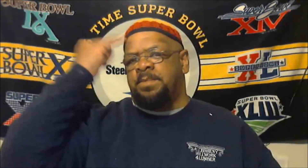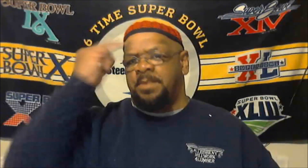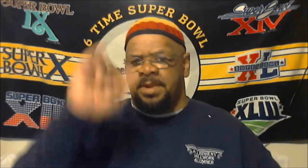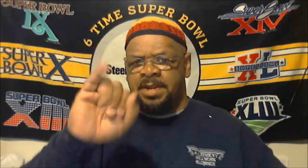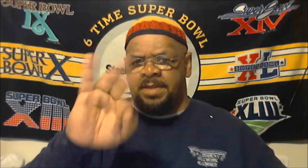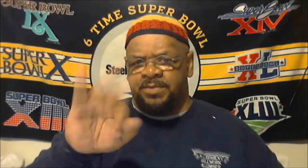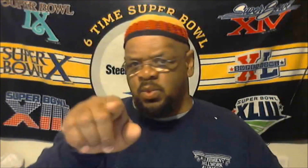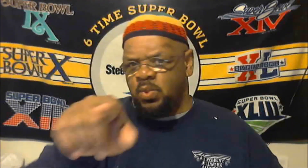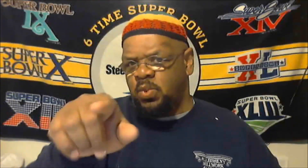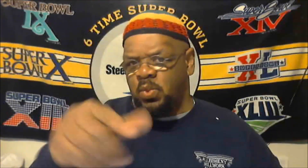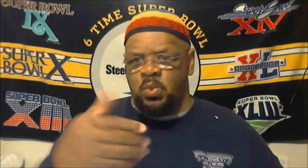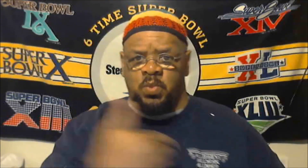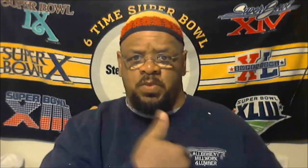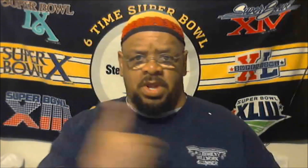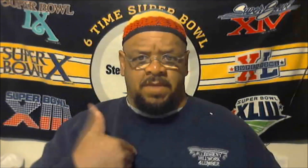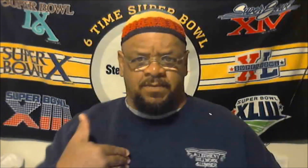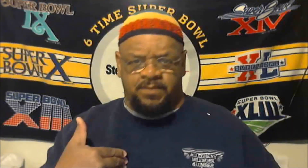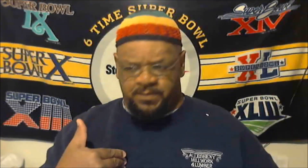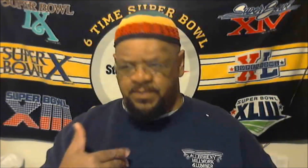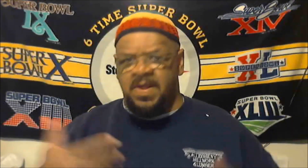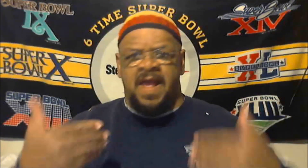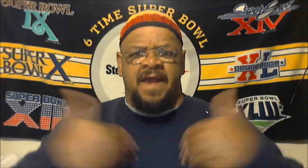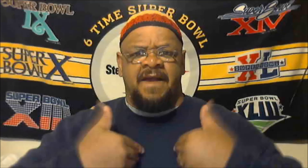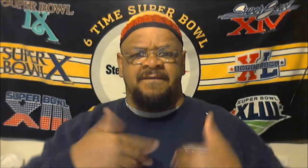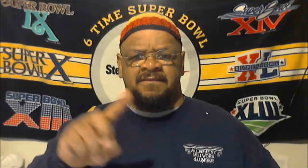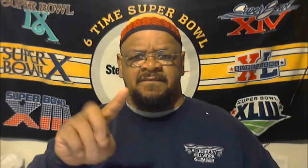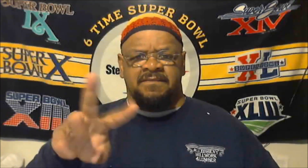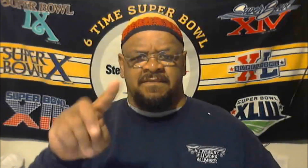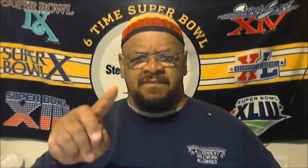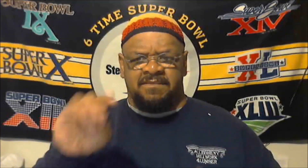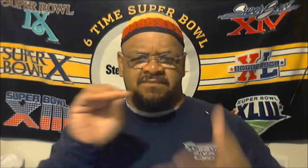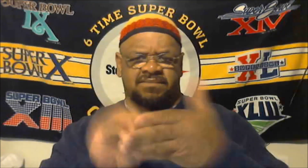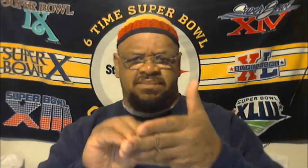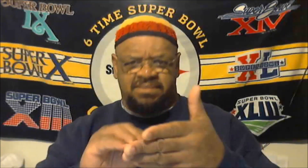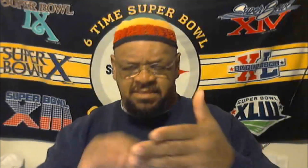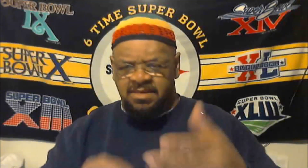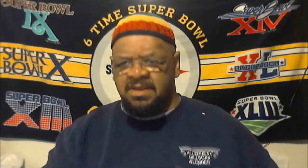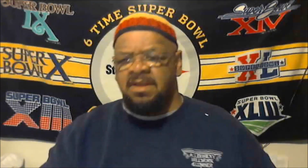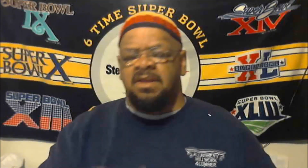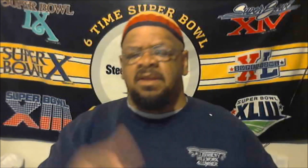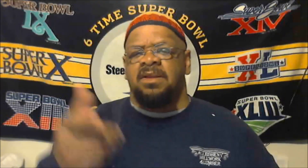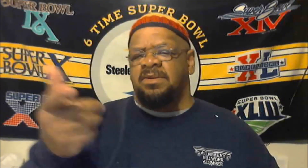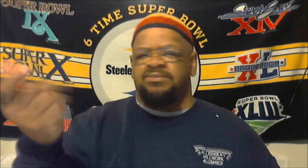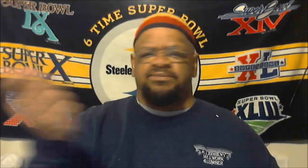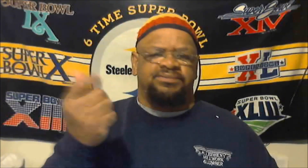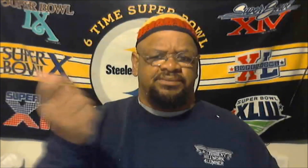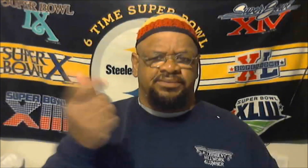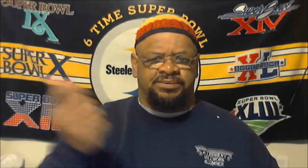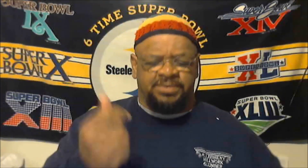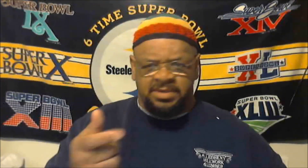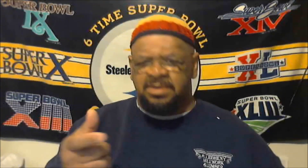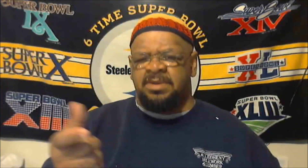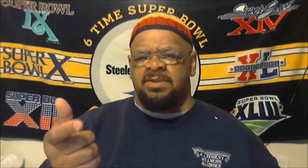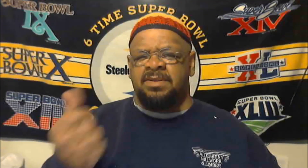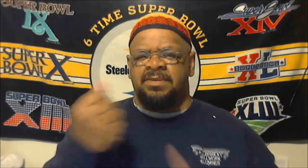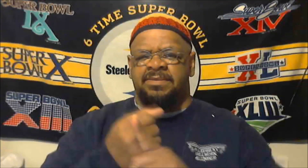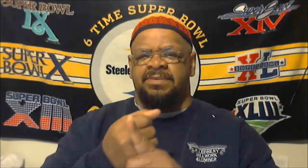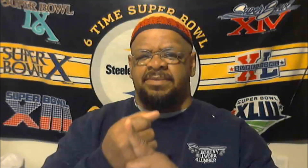red you want, make sure that it's hearty nuts. Take a feel, it's just a little fun on you. Okay, so red from the green cheese, make sure it's hot.